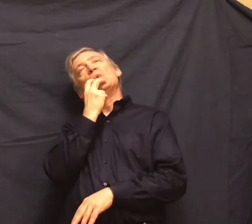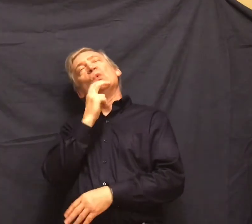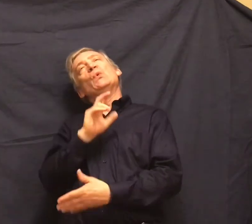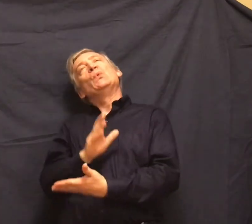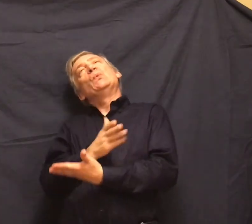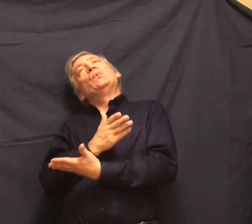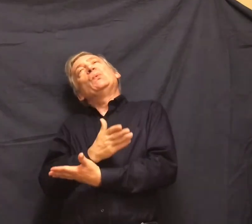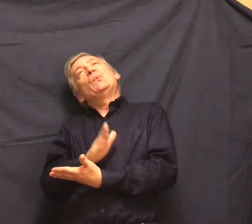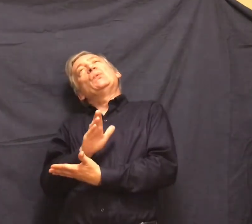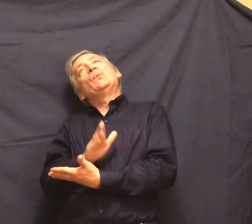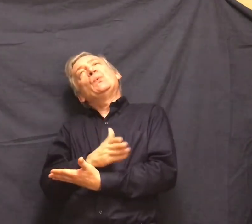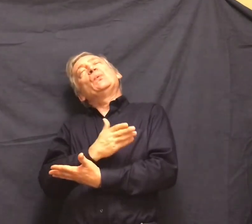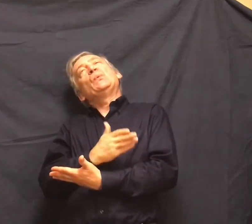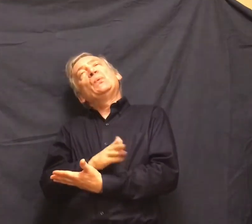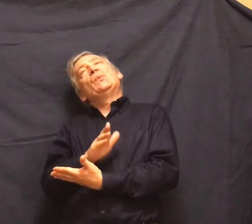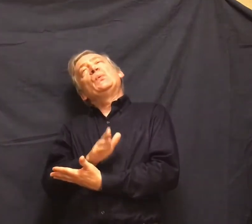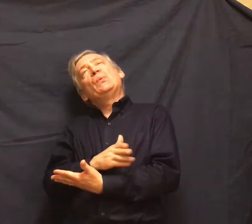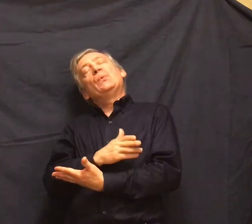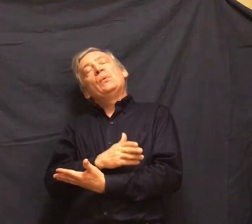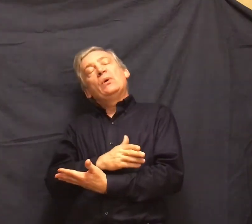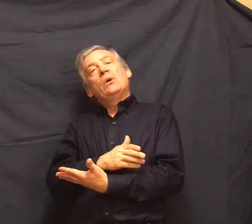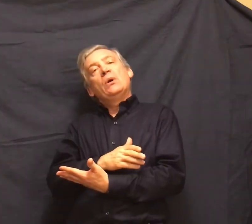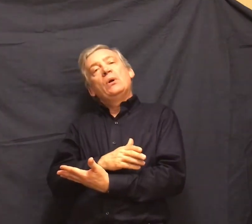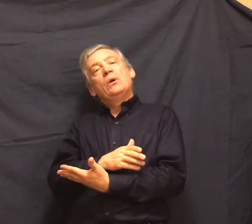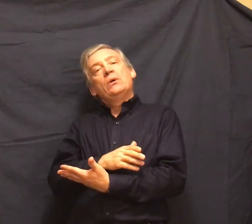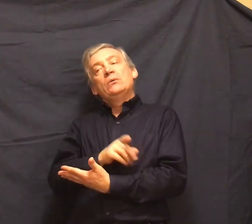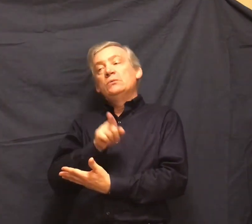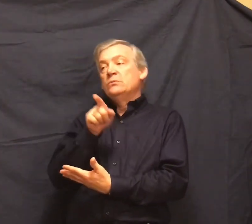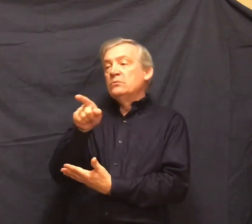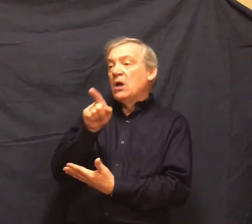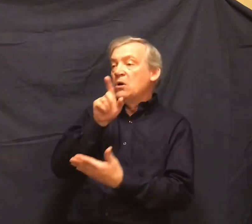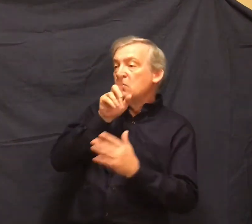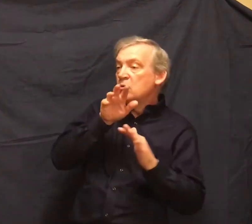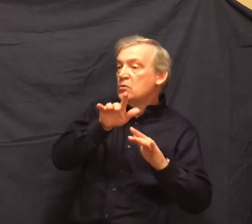There were sounds of splashings down the river in the direction Lenny had taken.